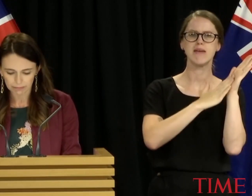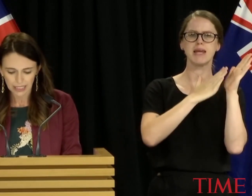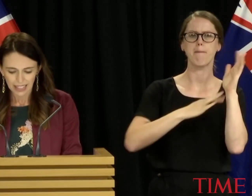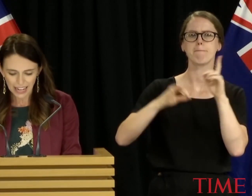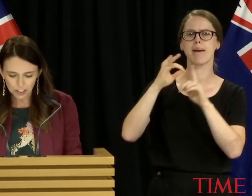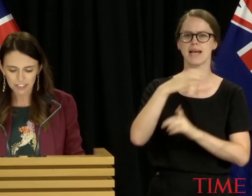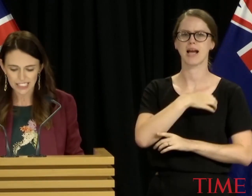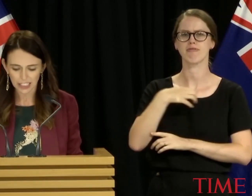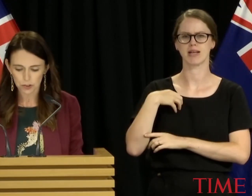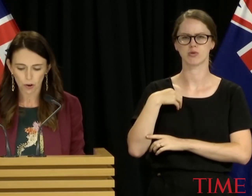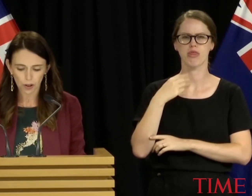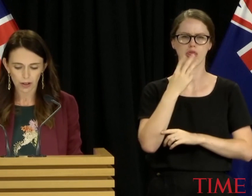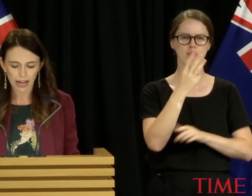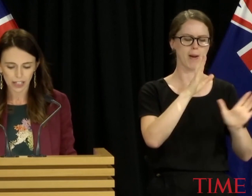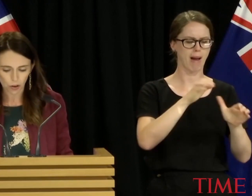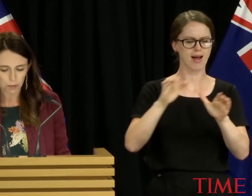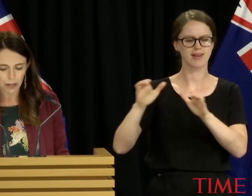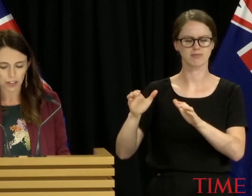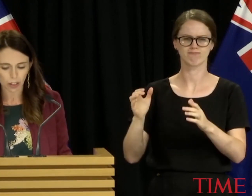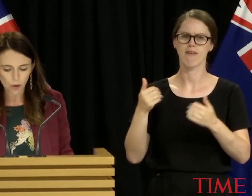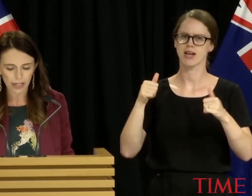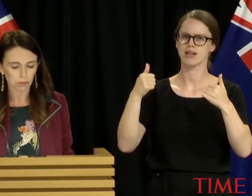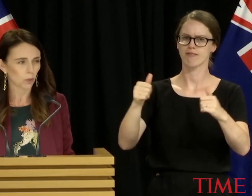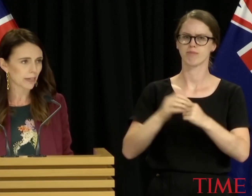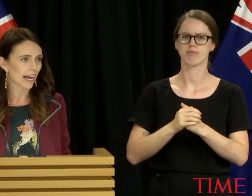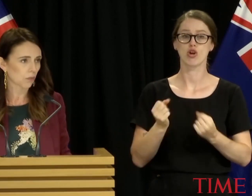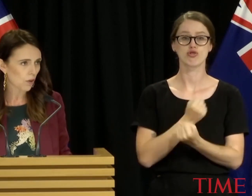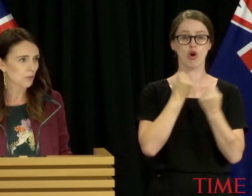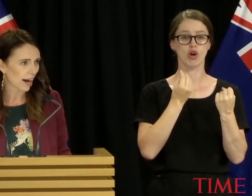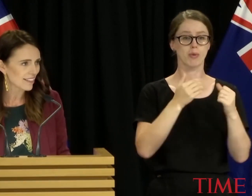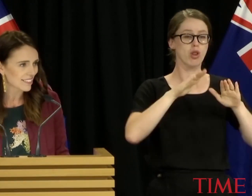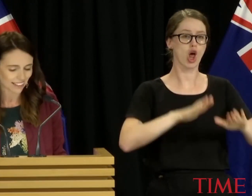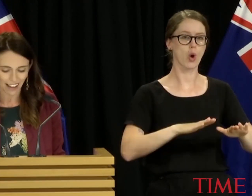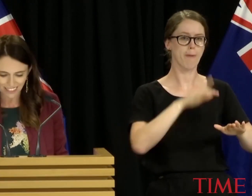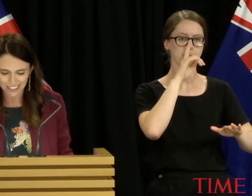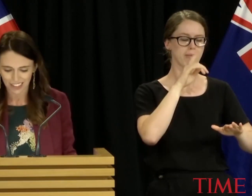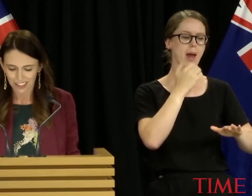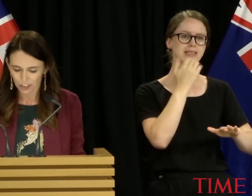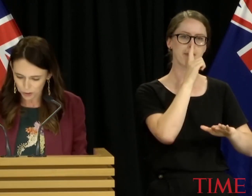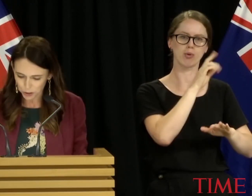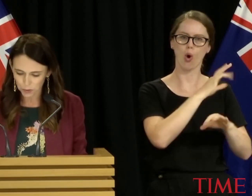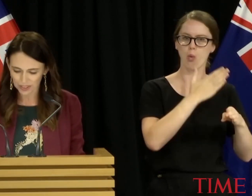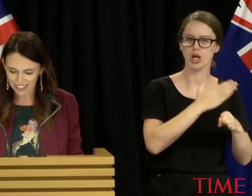government and overseeing a strong economy with low unemployment and growth rates that others look to with